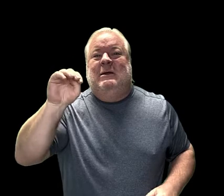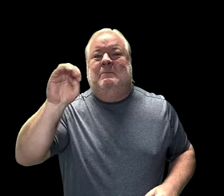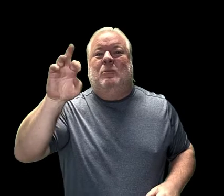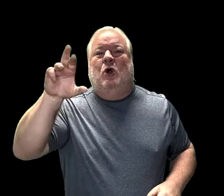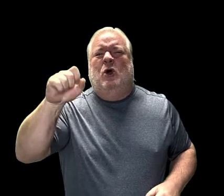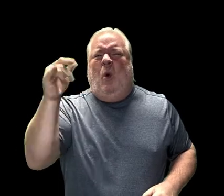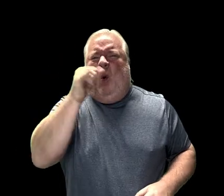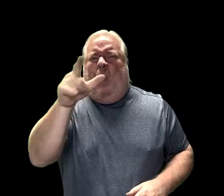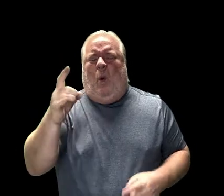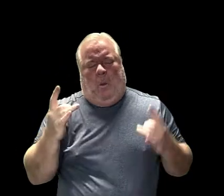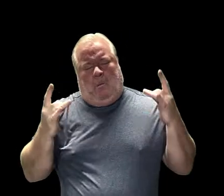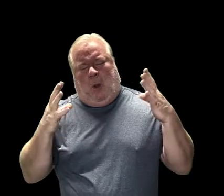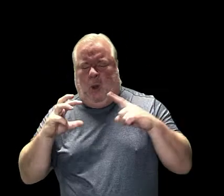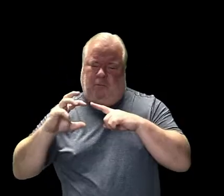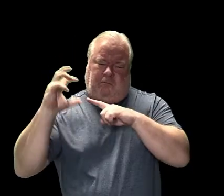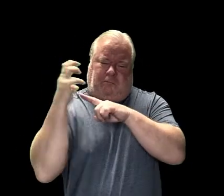Lepidopterist.